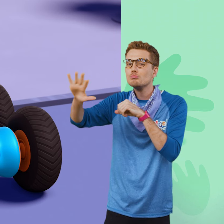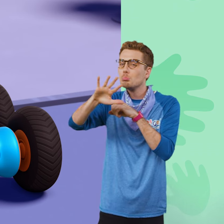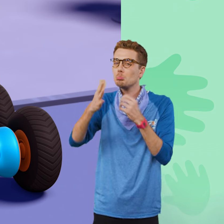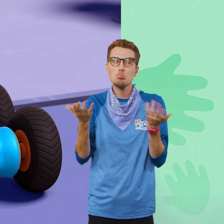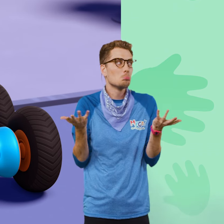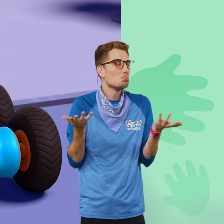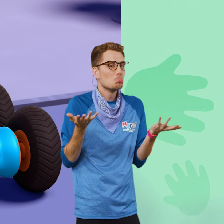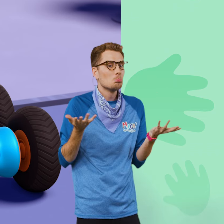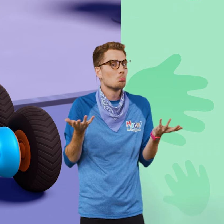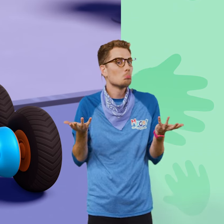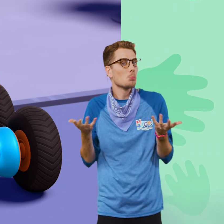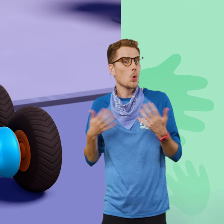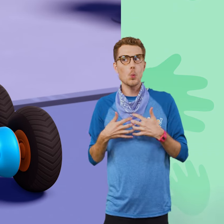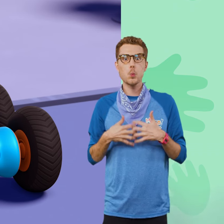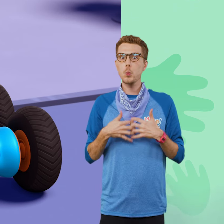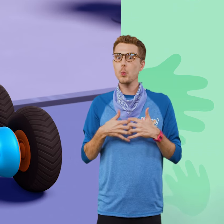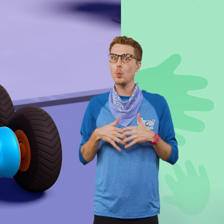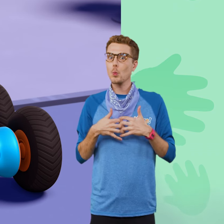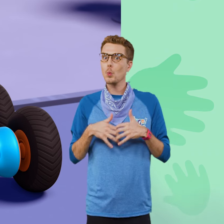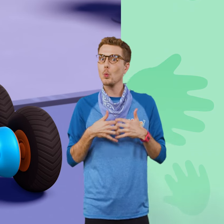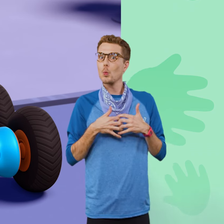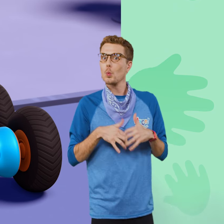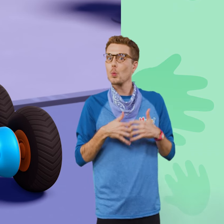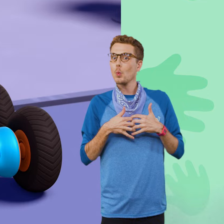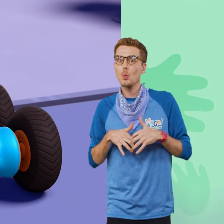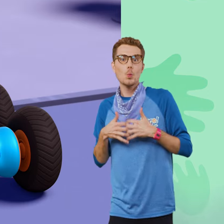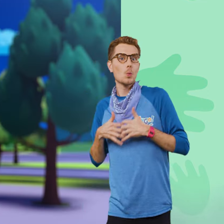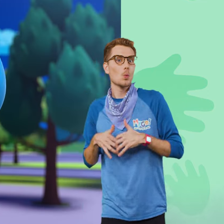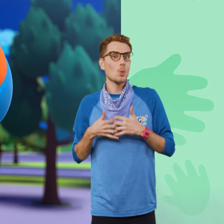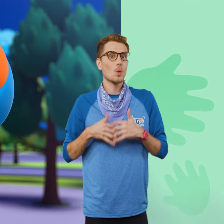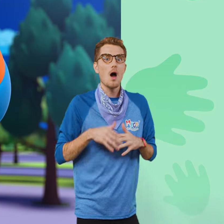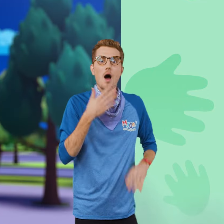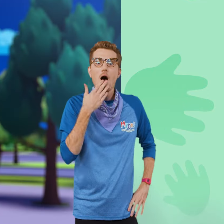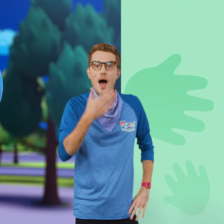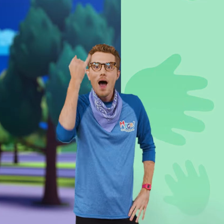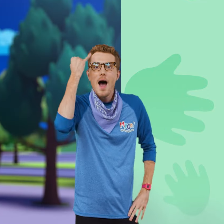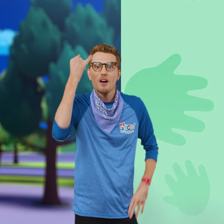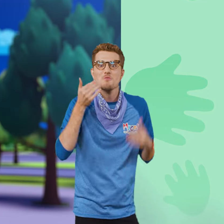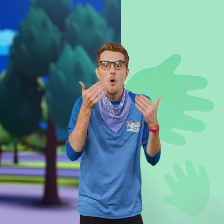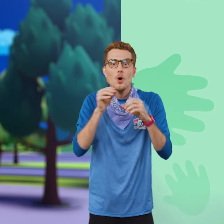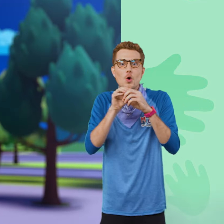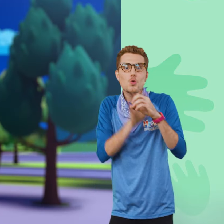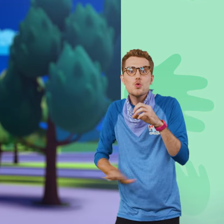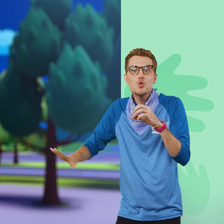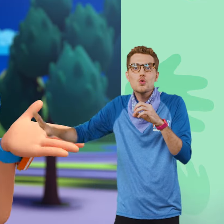What planets are in the solar system? Good idea, Tabs. Let's go into outer